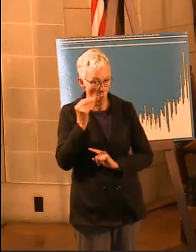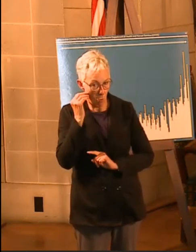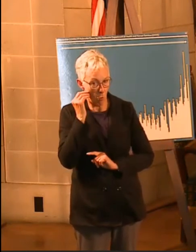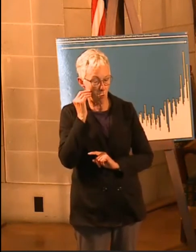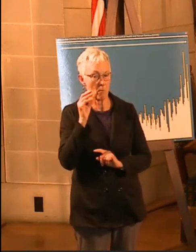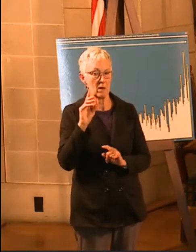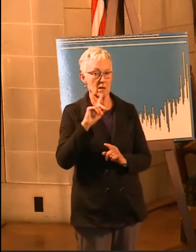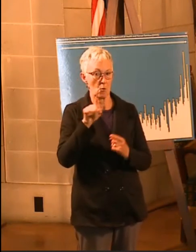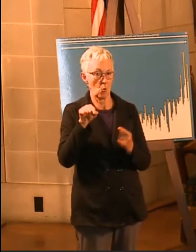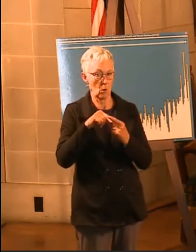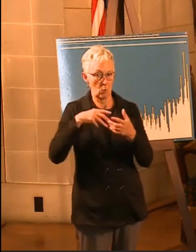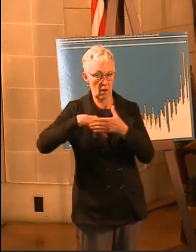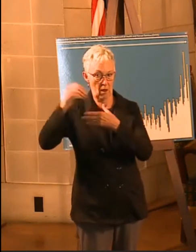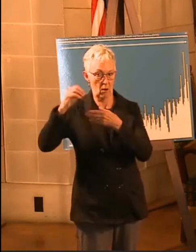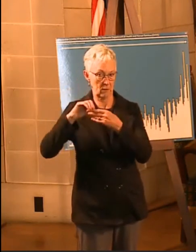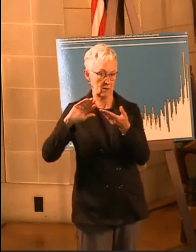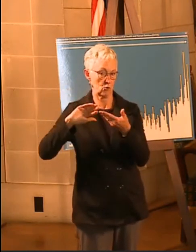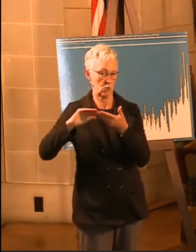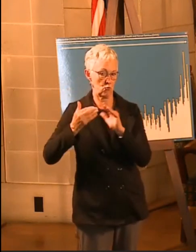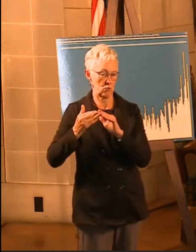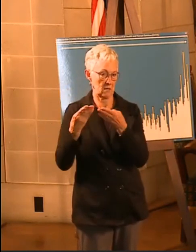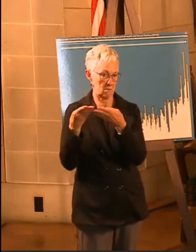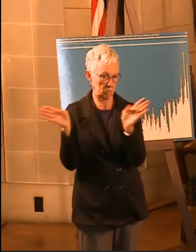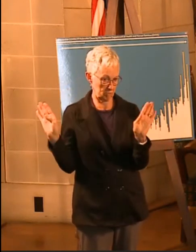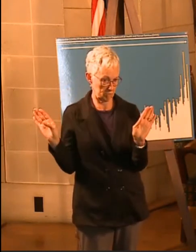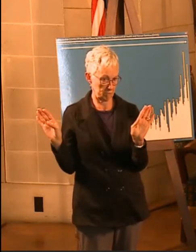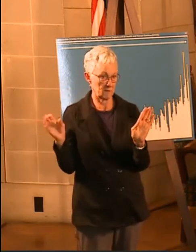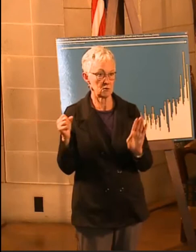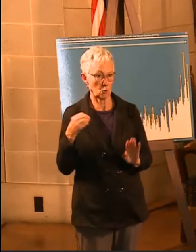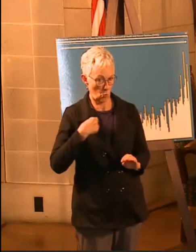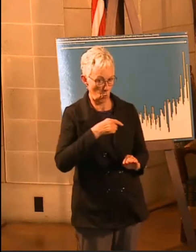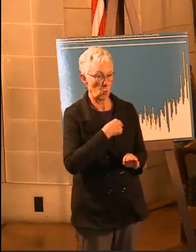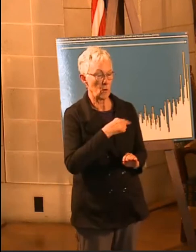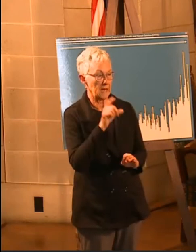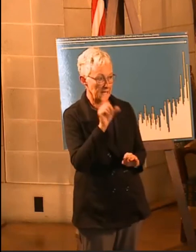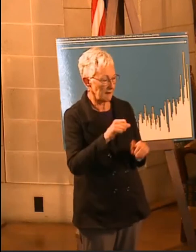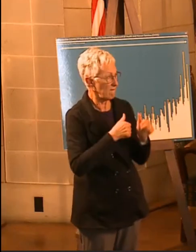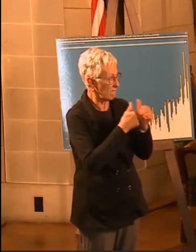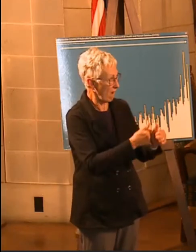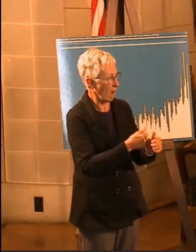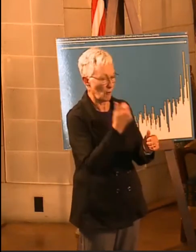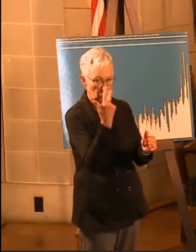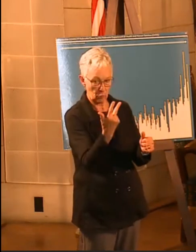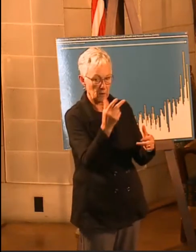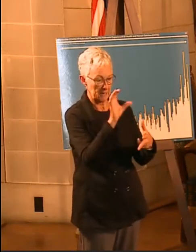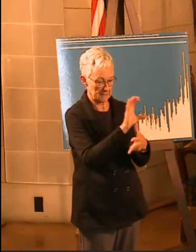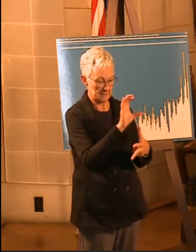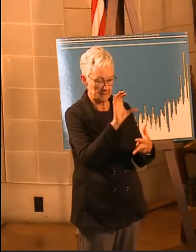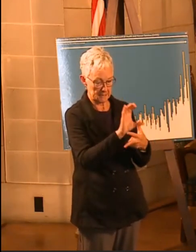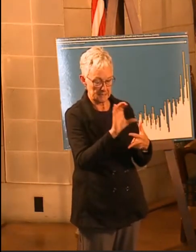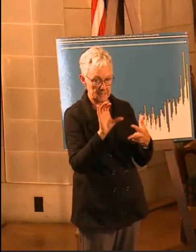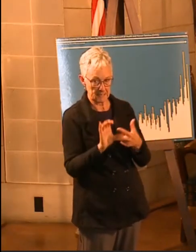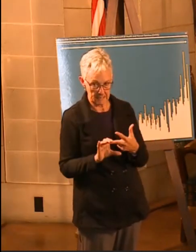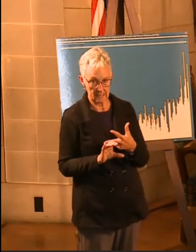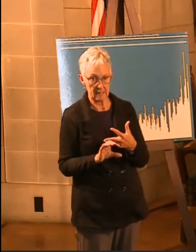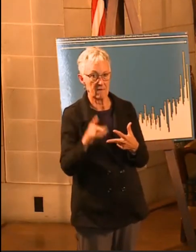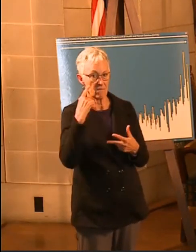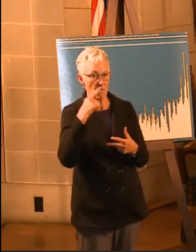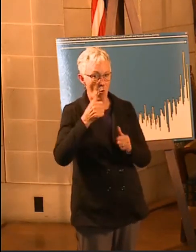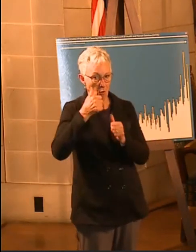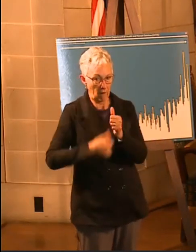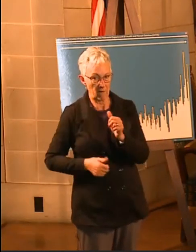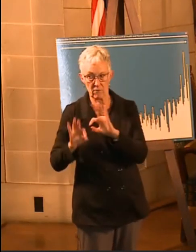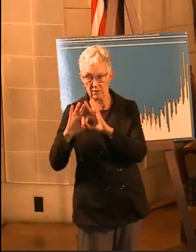And so these three Cs are absolutely critical for us to be able to message in our communities, in our businesses, across every family,